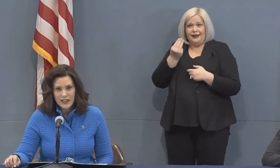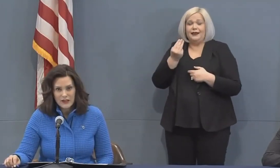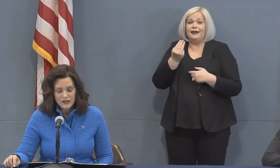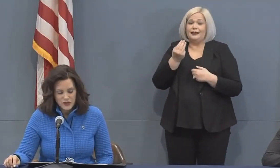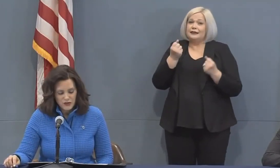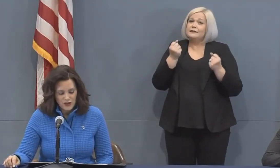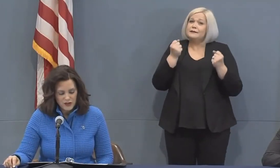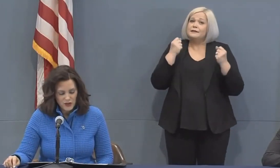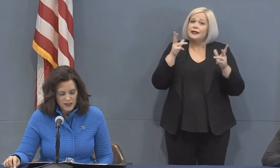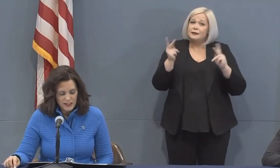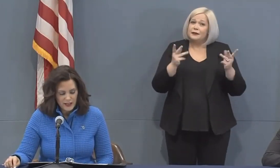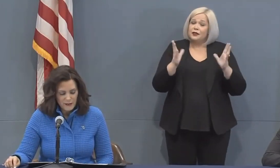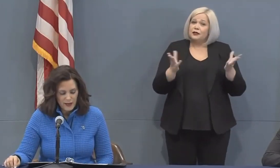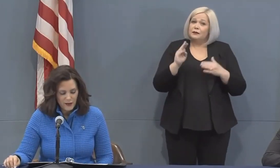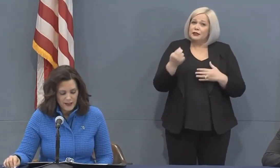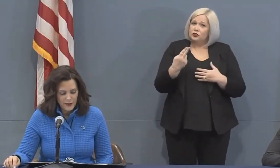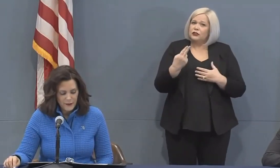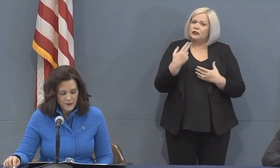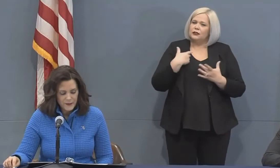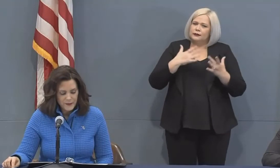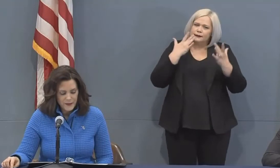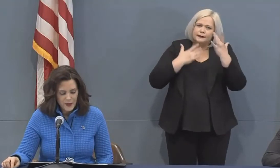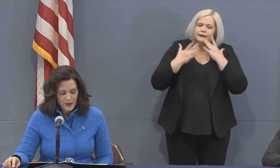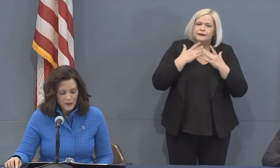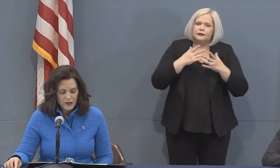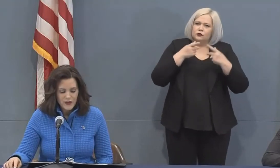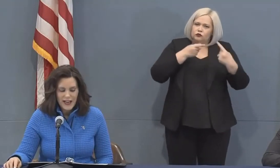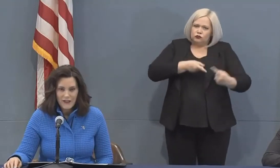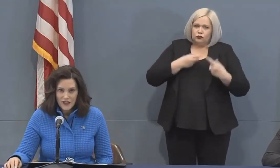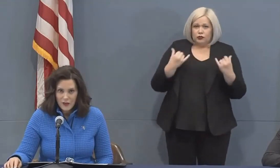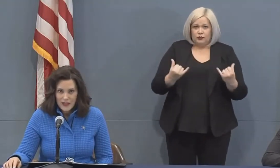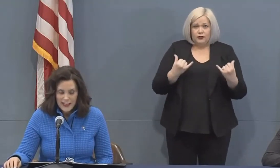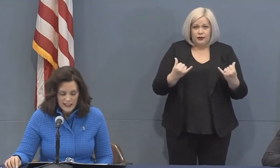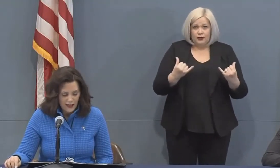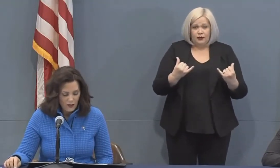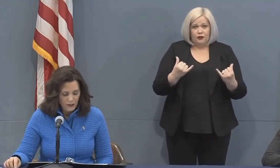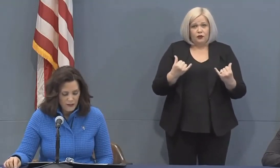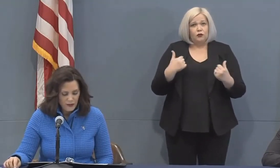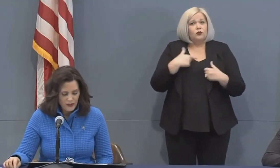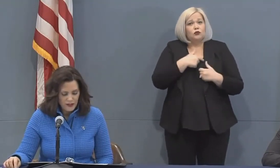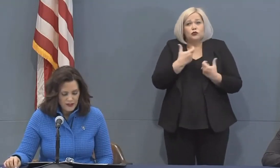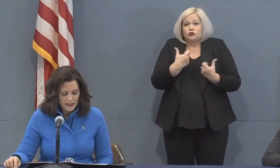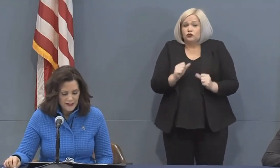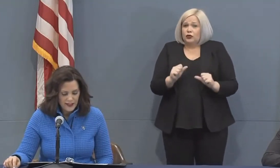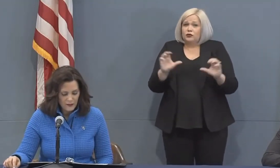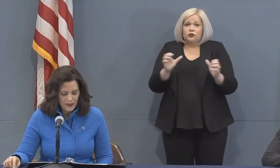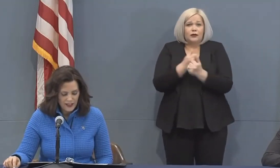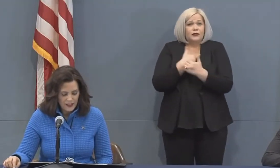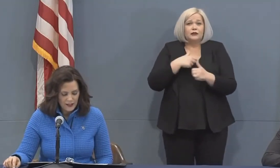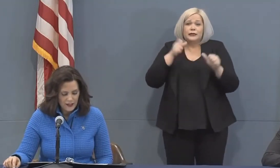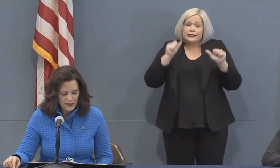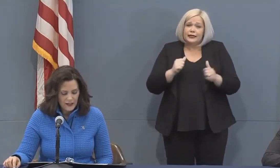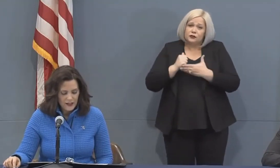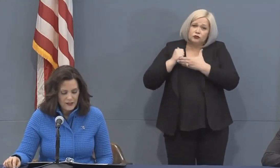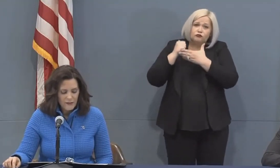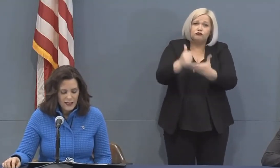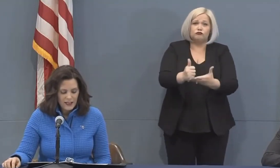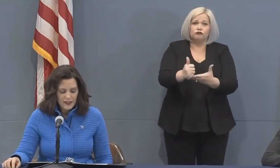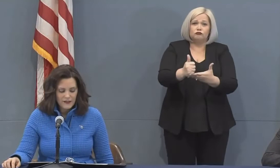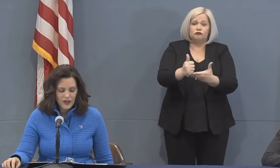of Michiganders who are struggling to get by right now. We're doing everything we can to help people get the help they need.